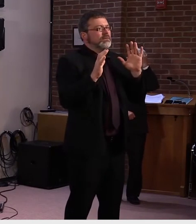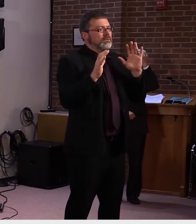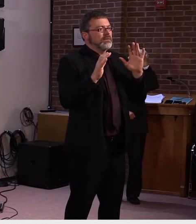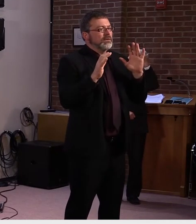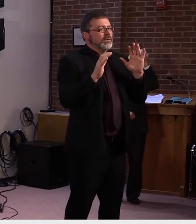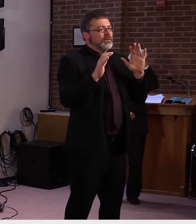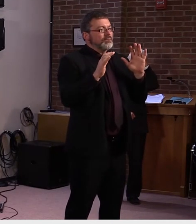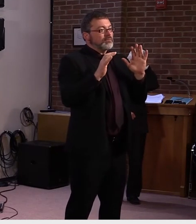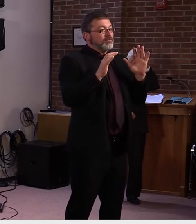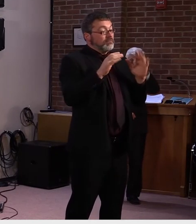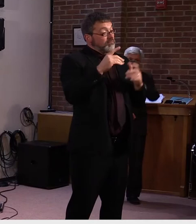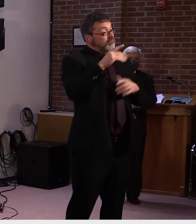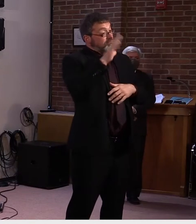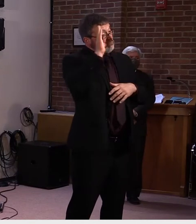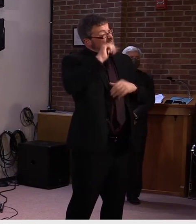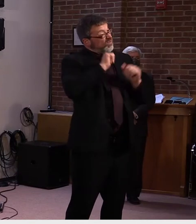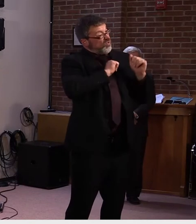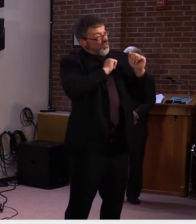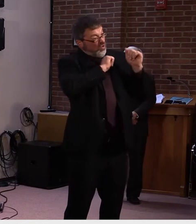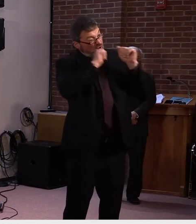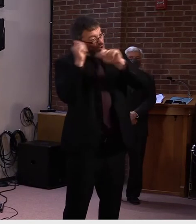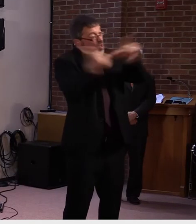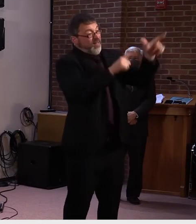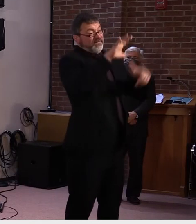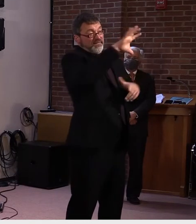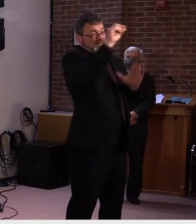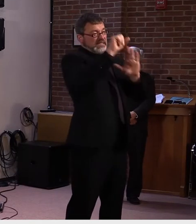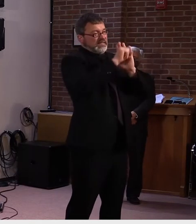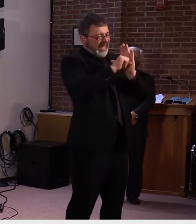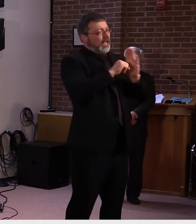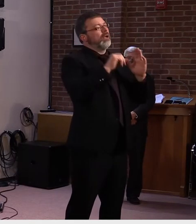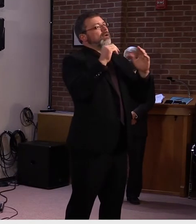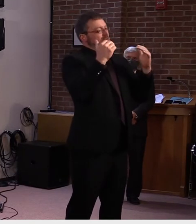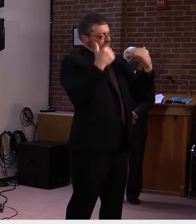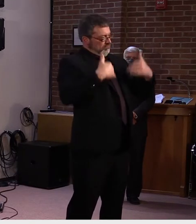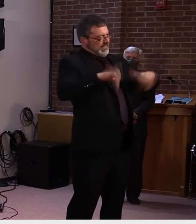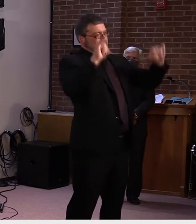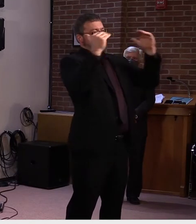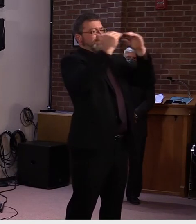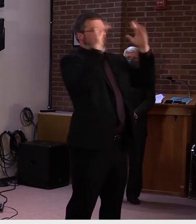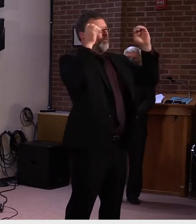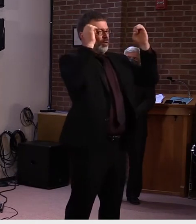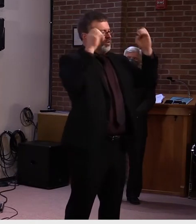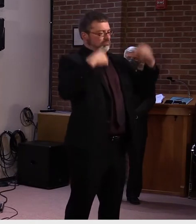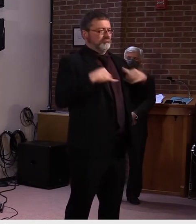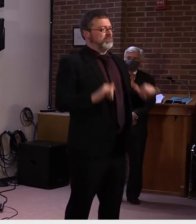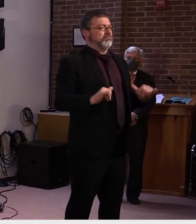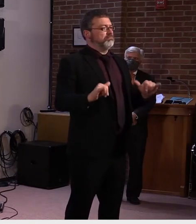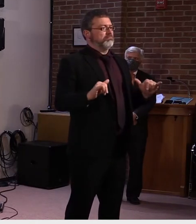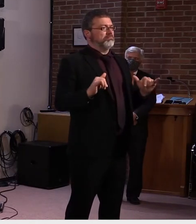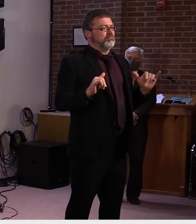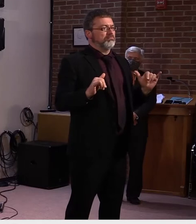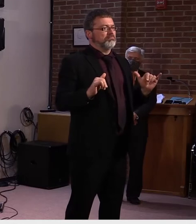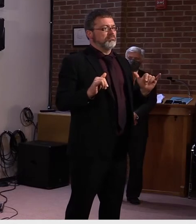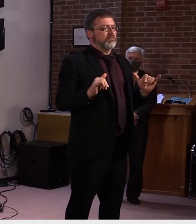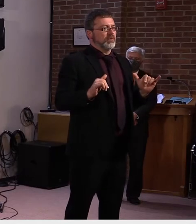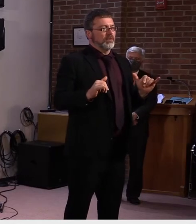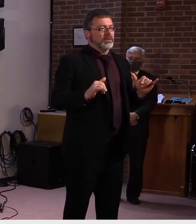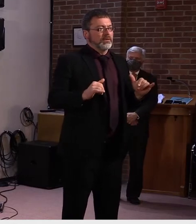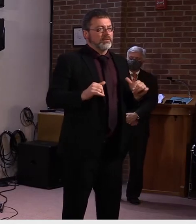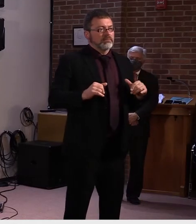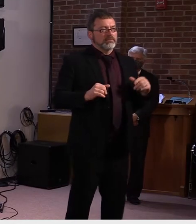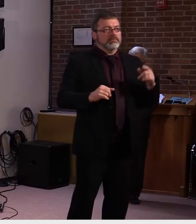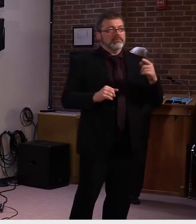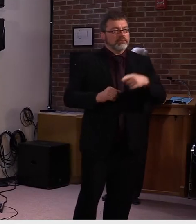Uh, yeah, it, it's a point of debate. Um, I have a mask question for Dr. Levine, if I may. Dr. Levine.